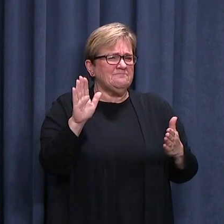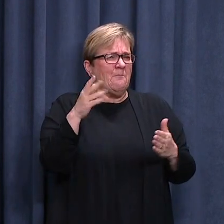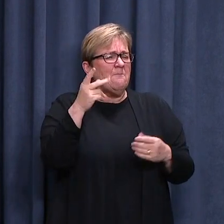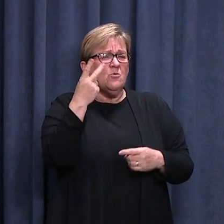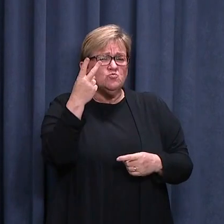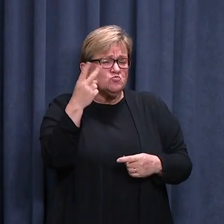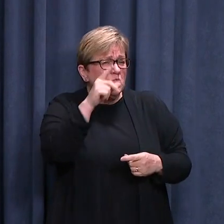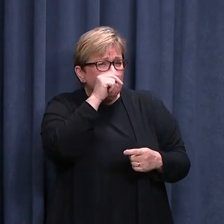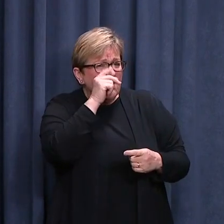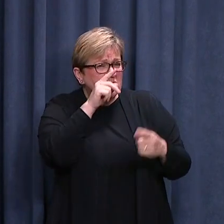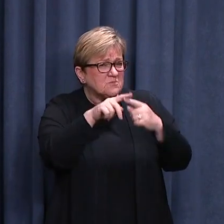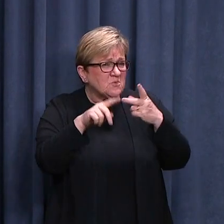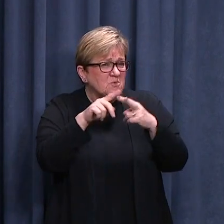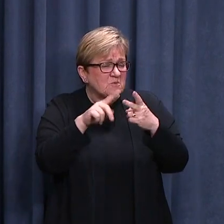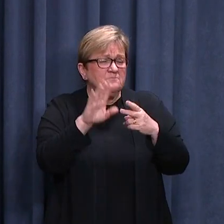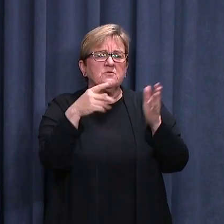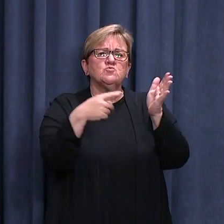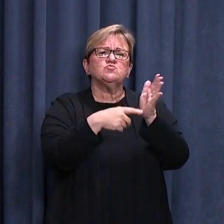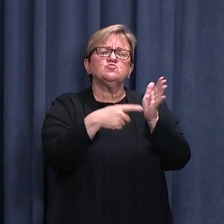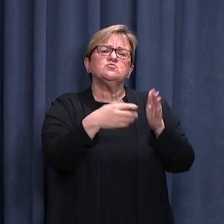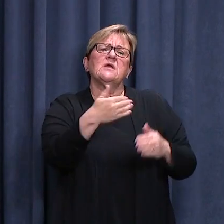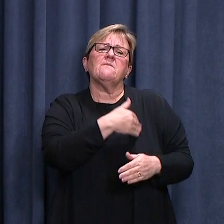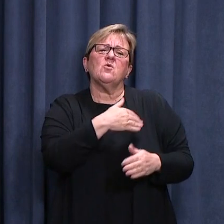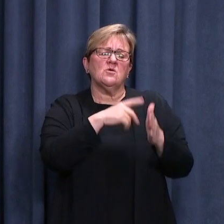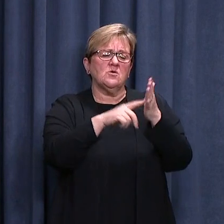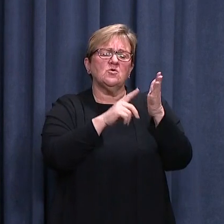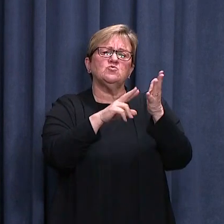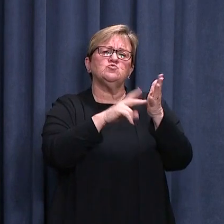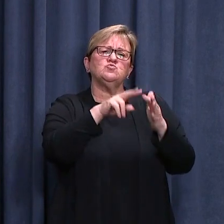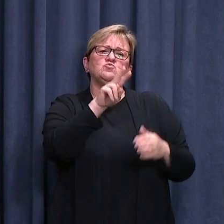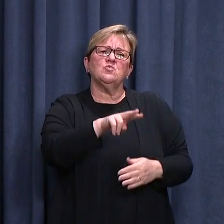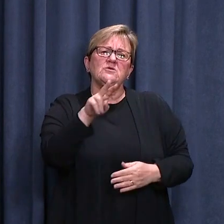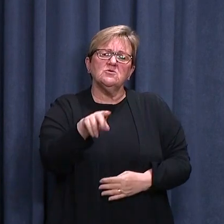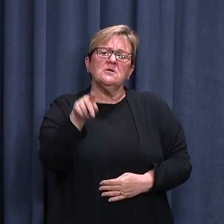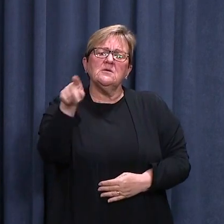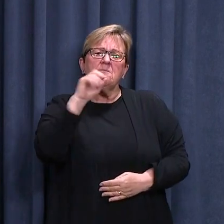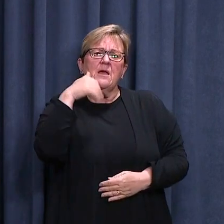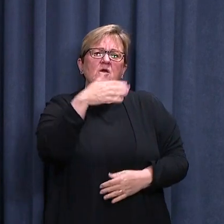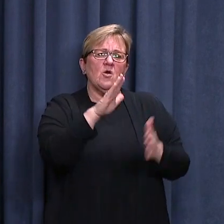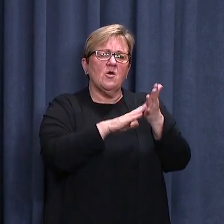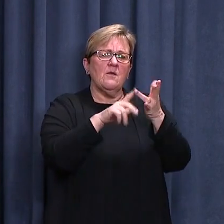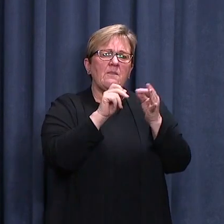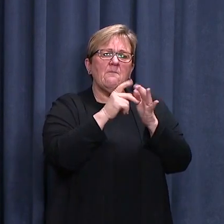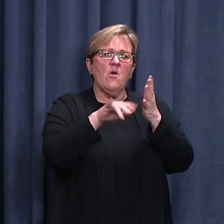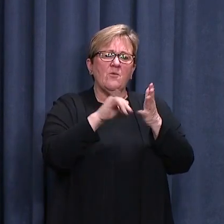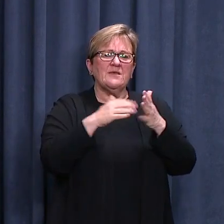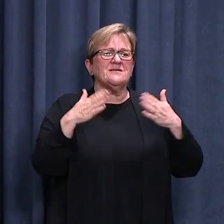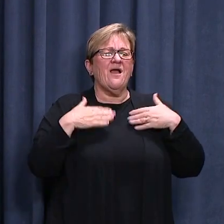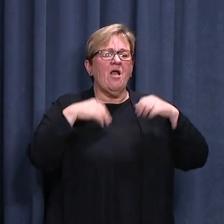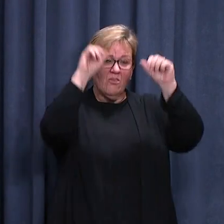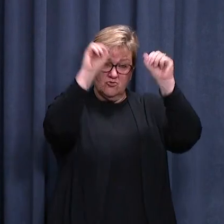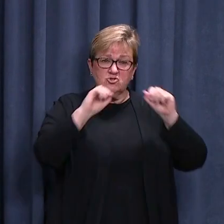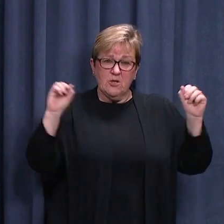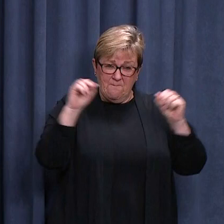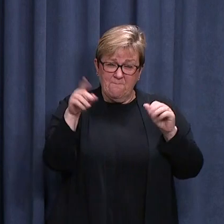two possible scenarios. On Tuesday morning, June 22, he attended the Mobius Health and Performance Gym